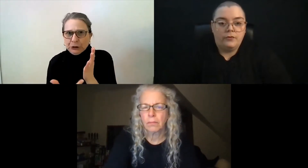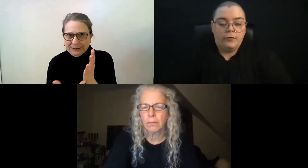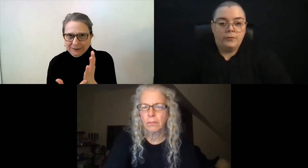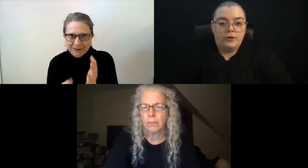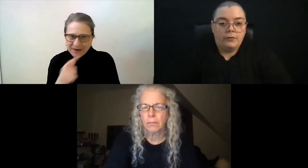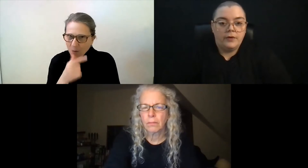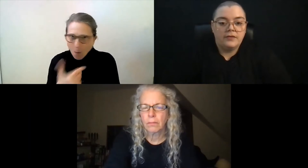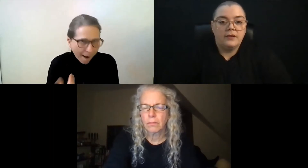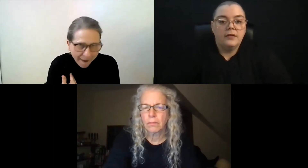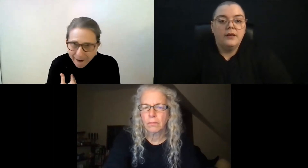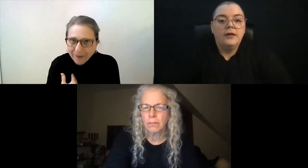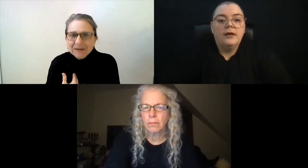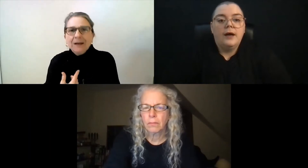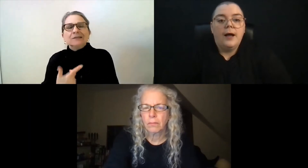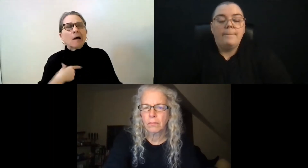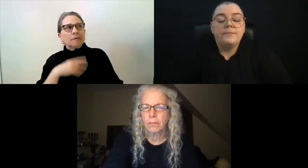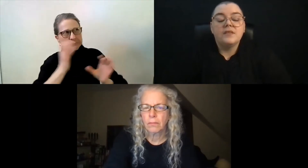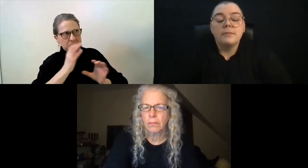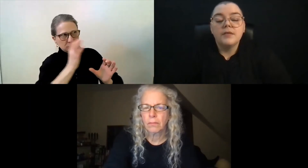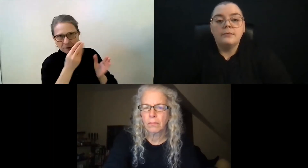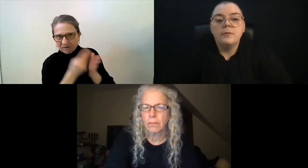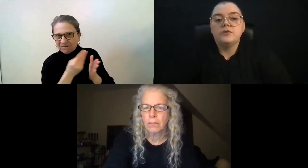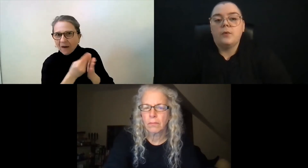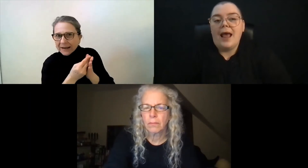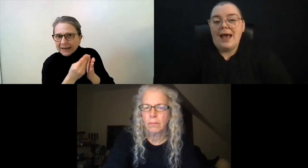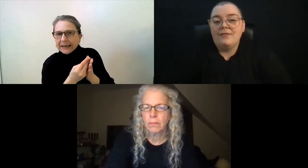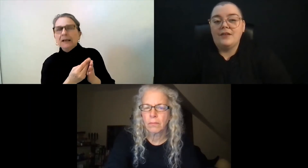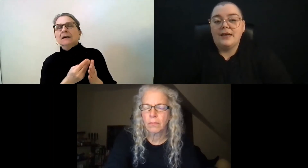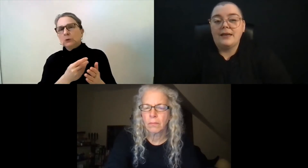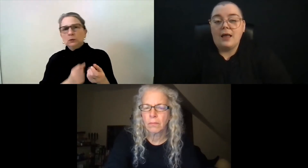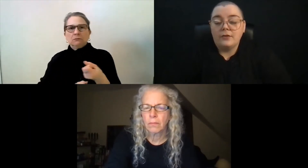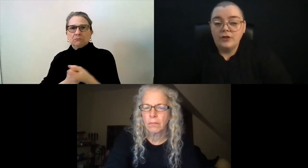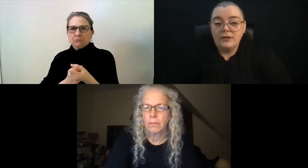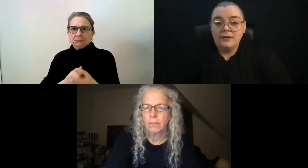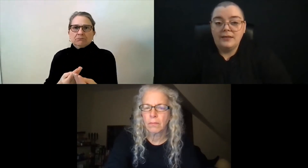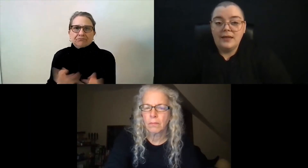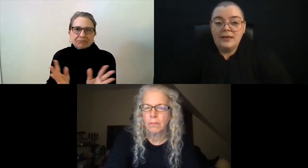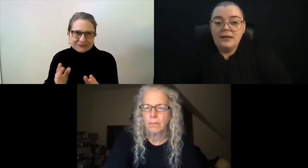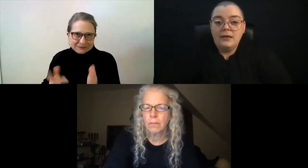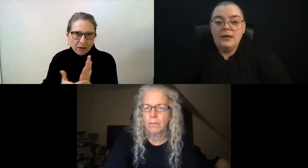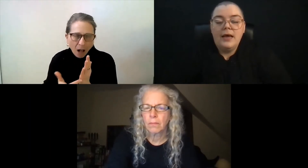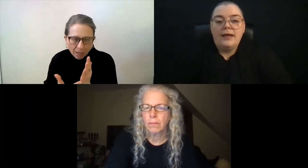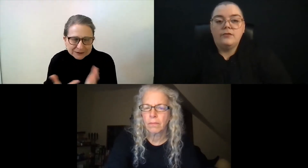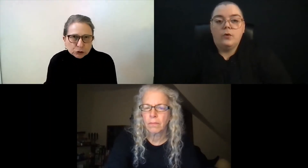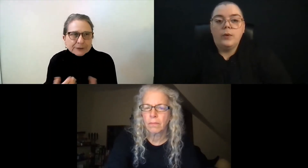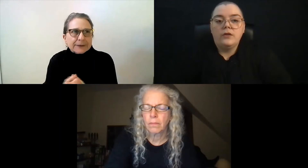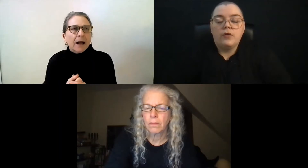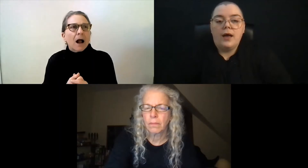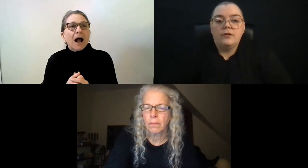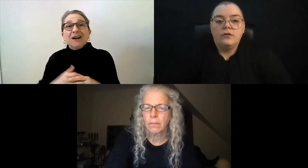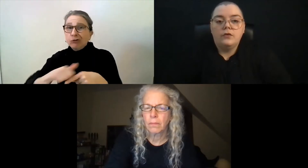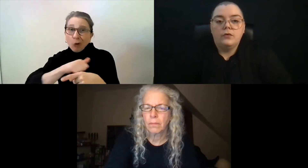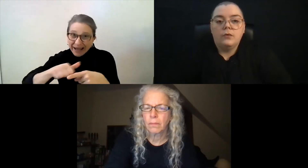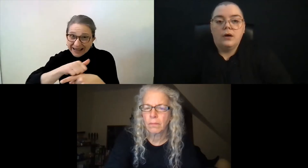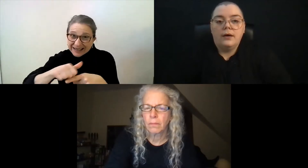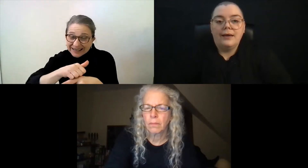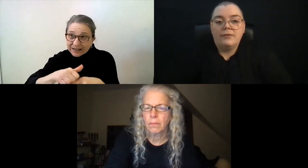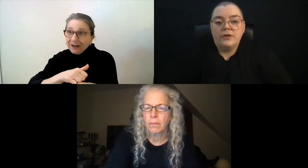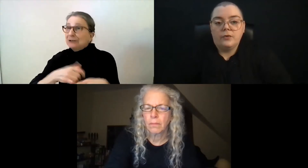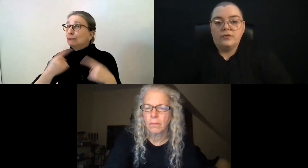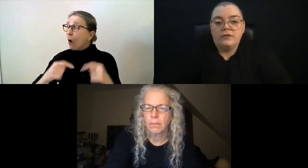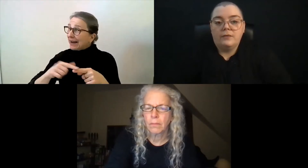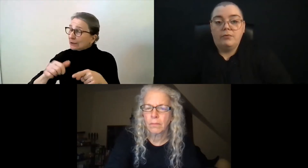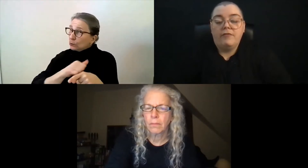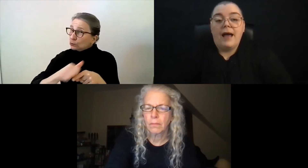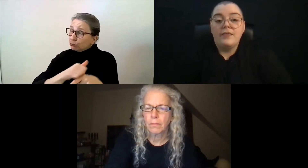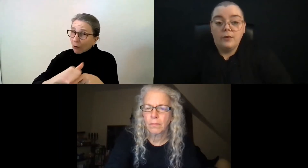person for a particular reason. Sometimes people don't have the technology that they need. And so we try to get